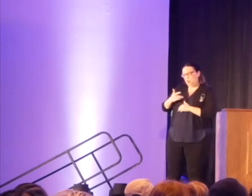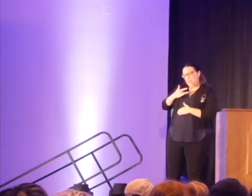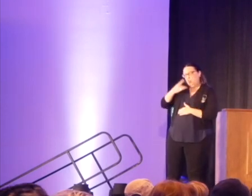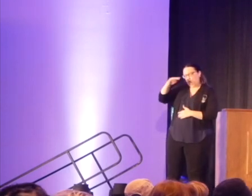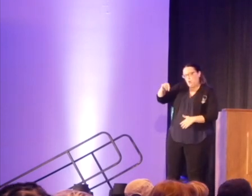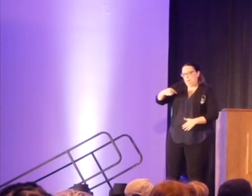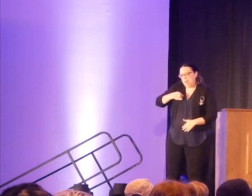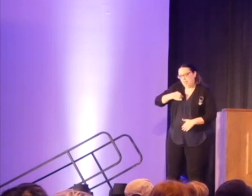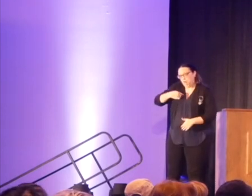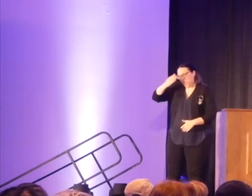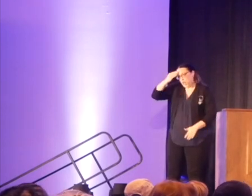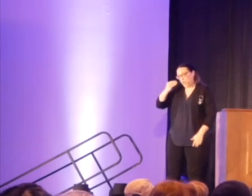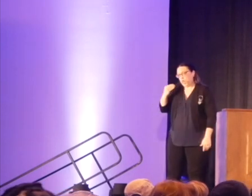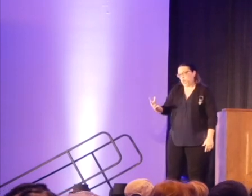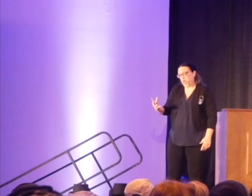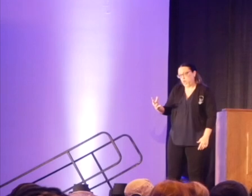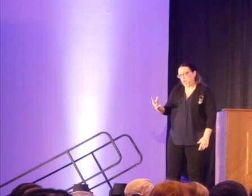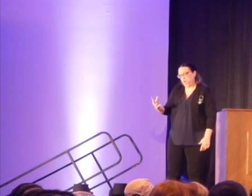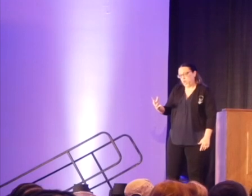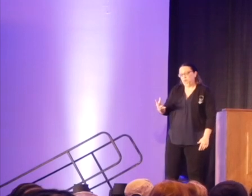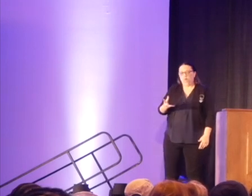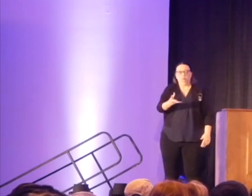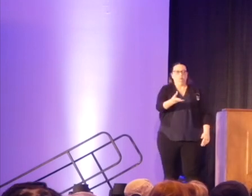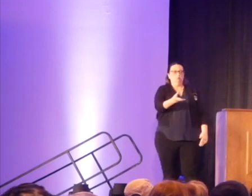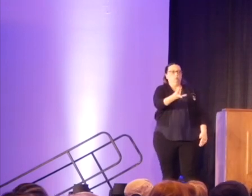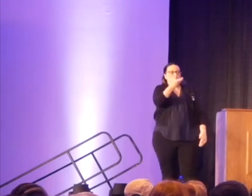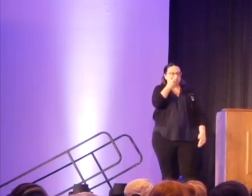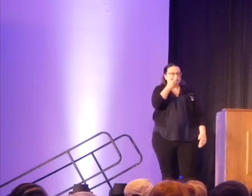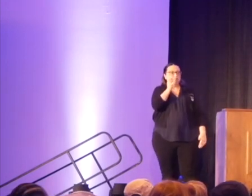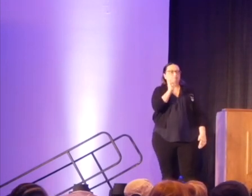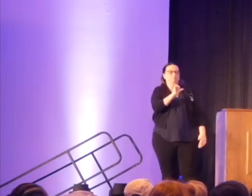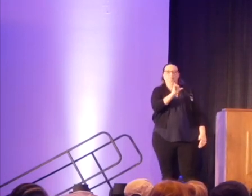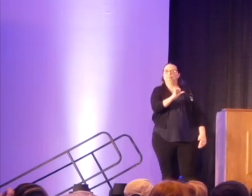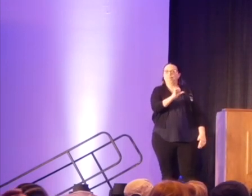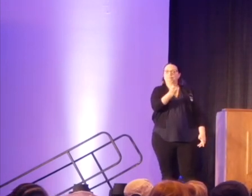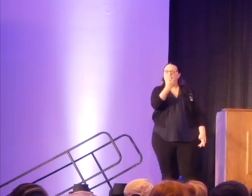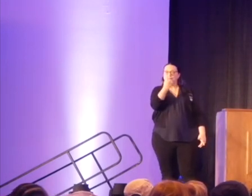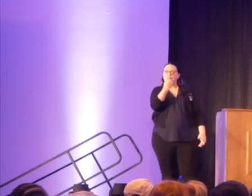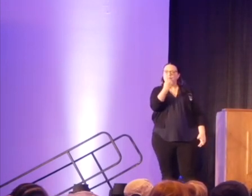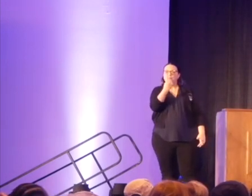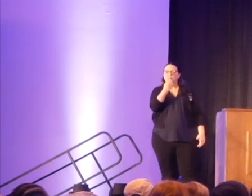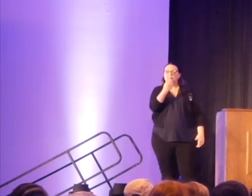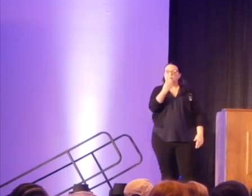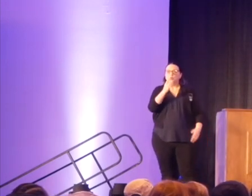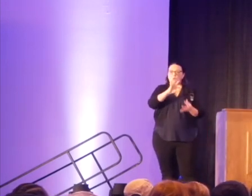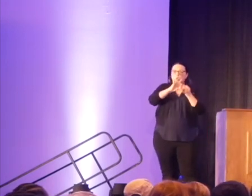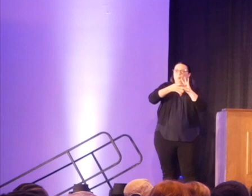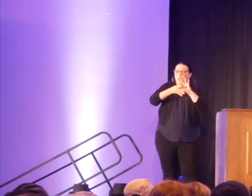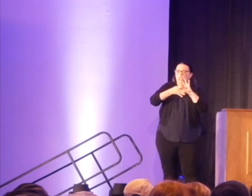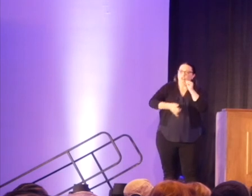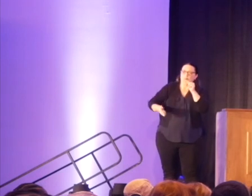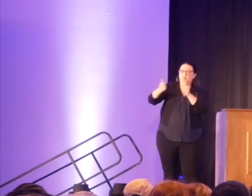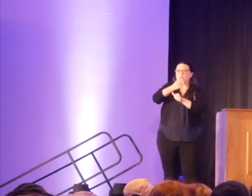And that's what we need to start hearing. We need to spend a little less time on intention and more time on interpretation. So I want to